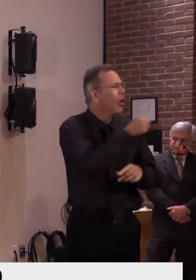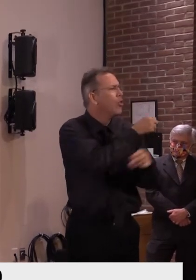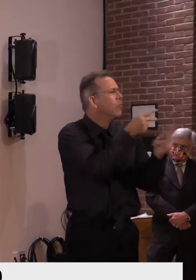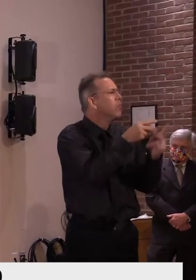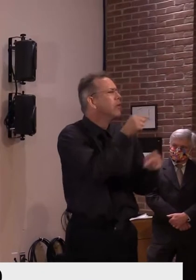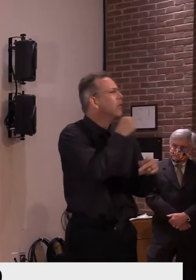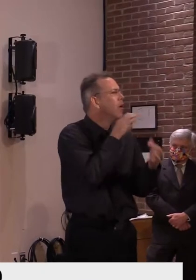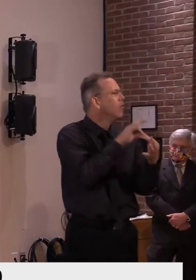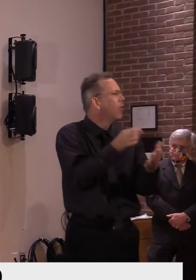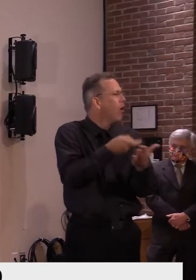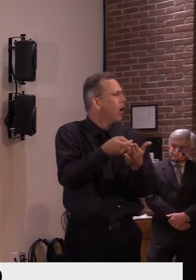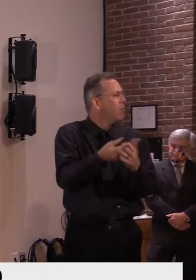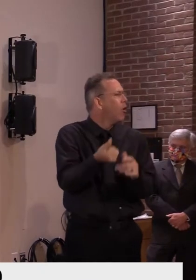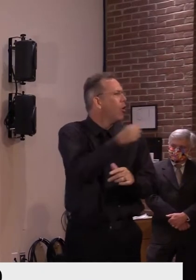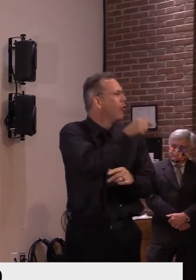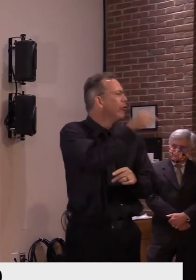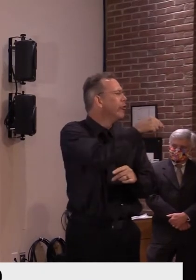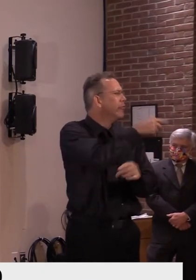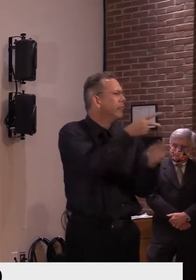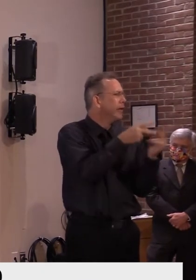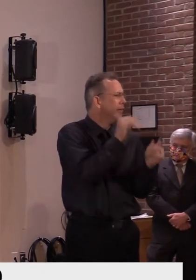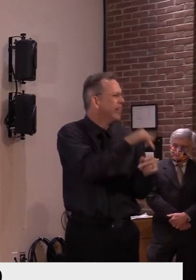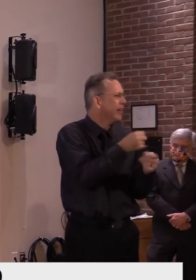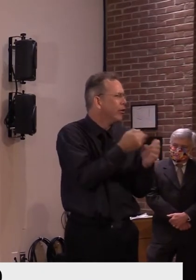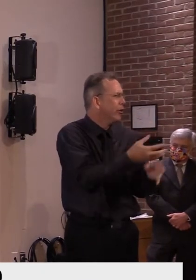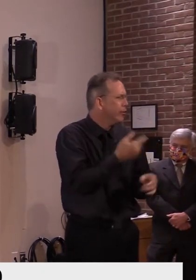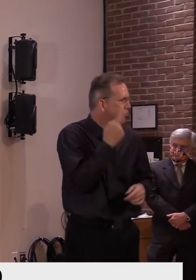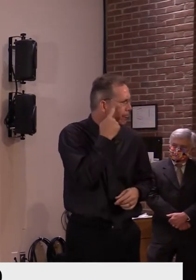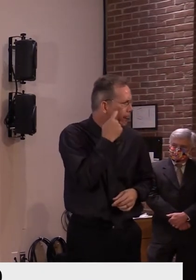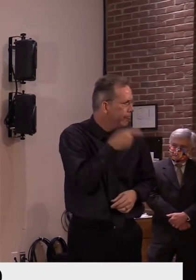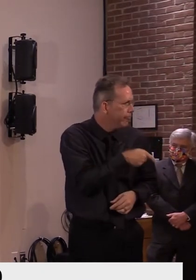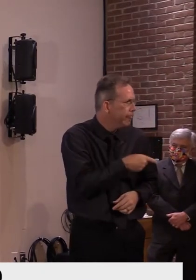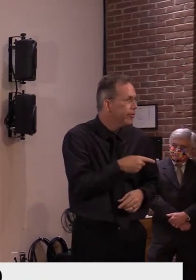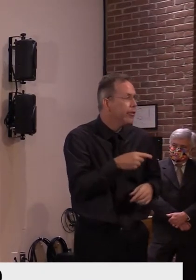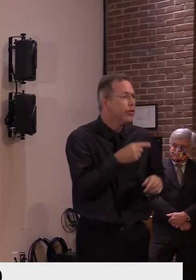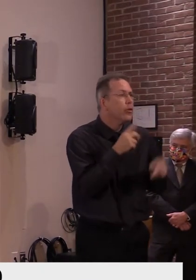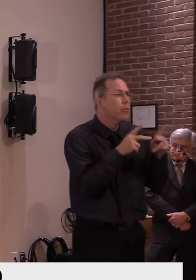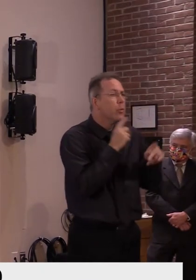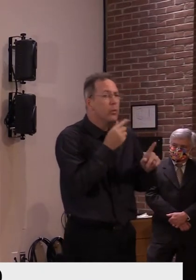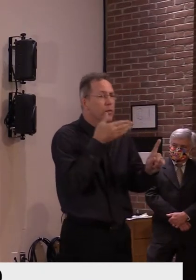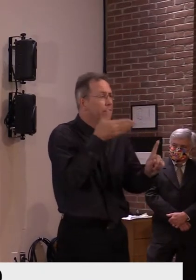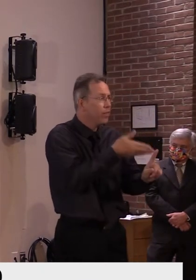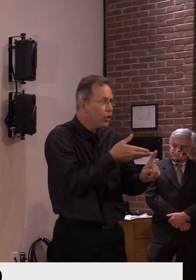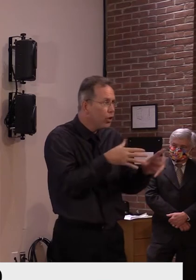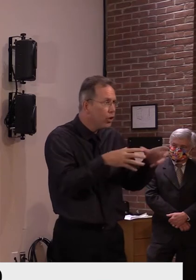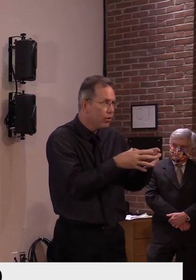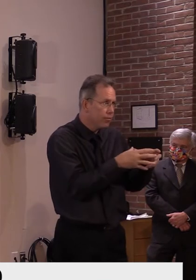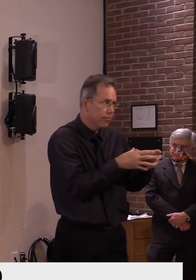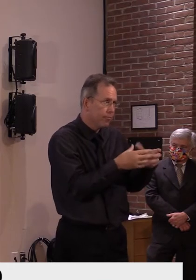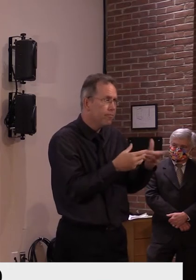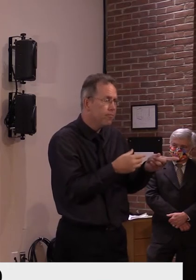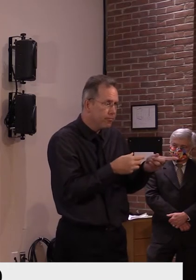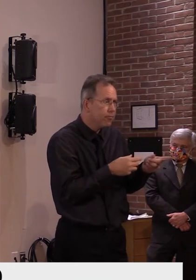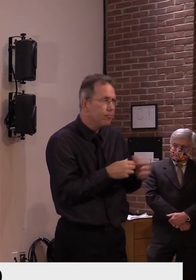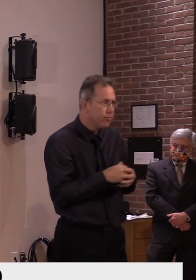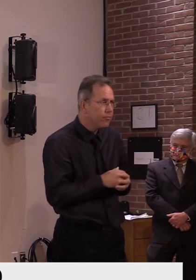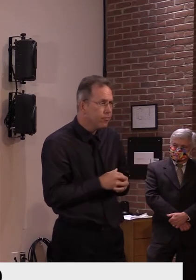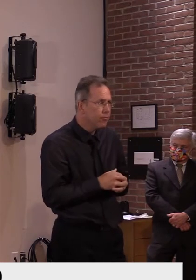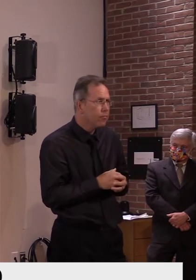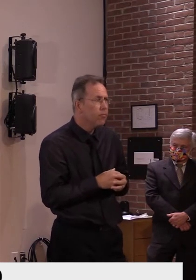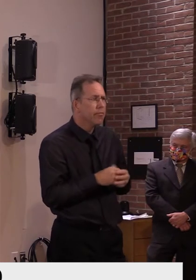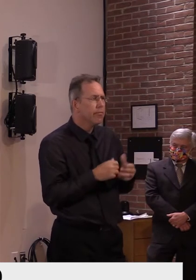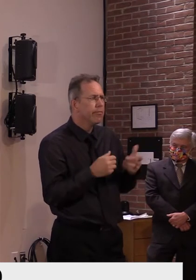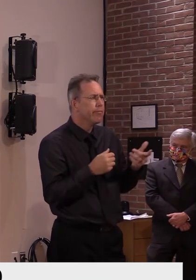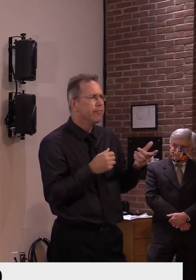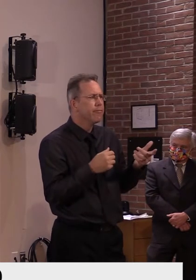Yeah. uh, in the contact tracing, the, uh, the Vermont Department of Health has not followed, um, and has not found that kind of, um,